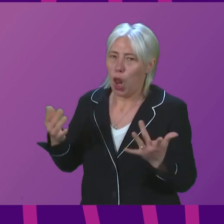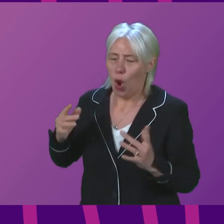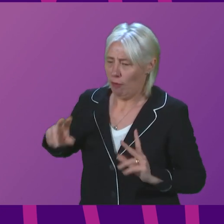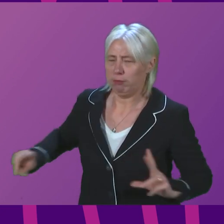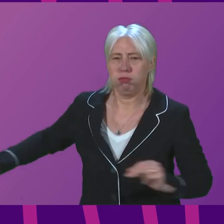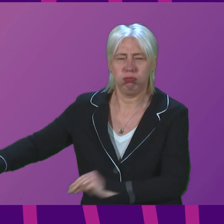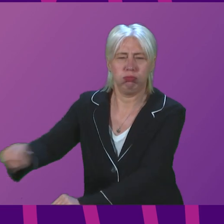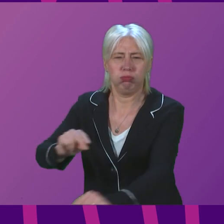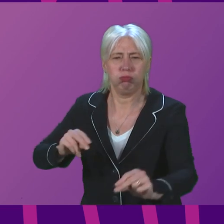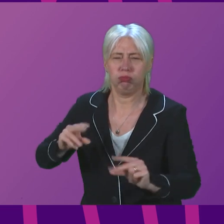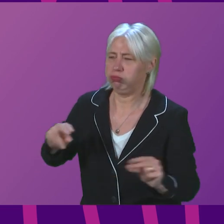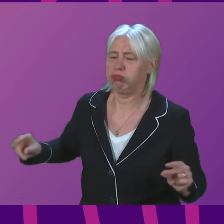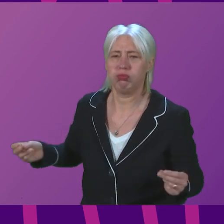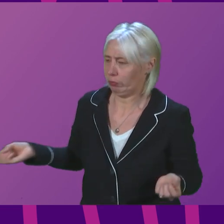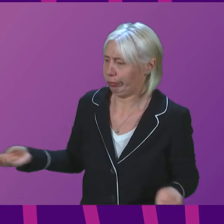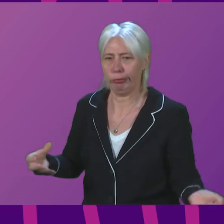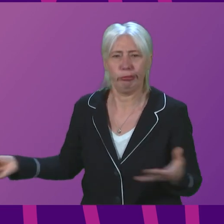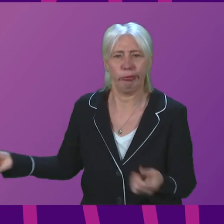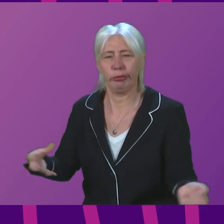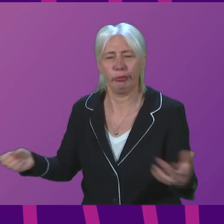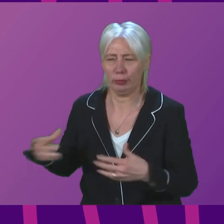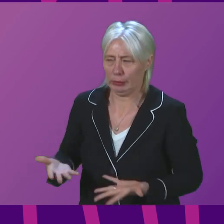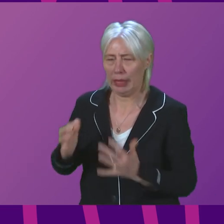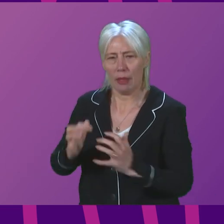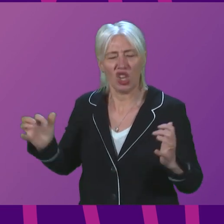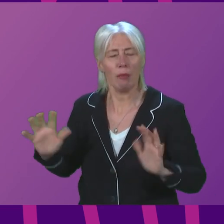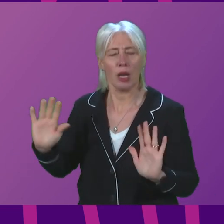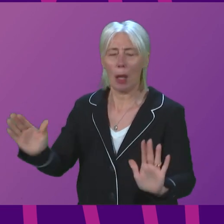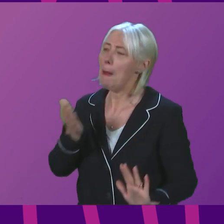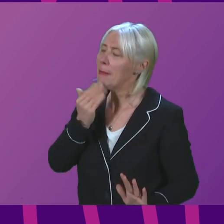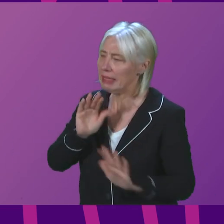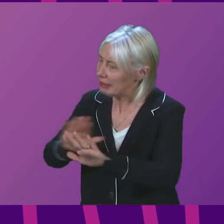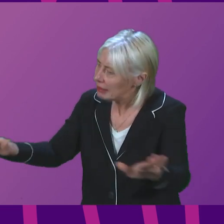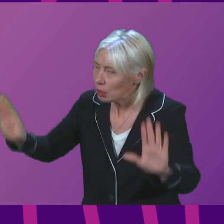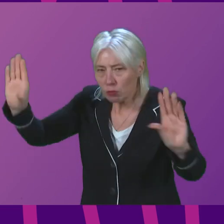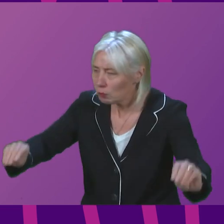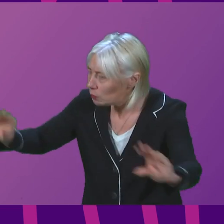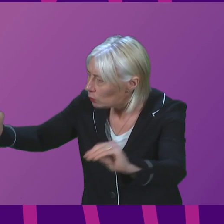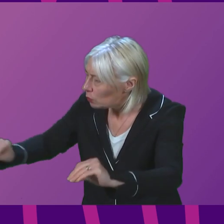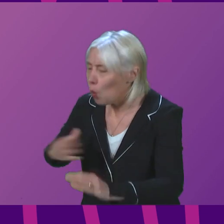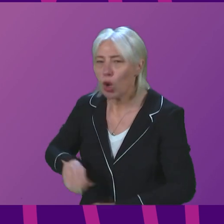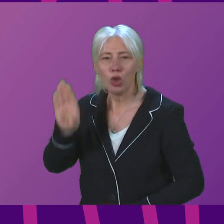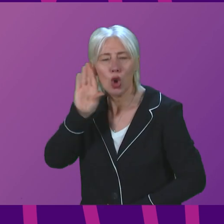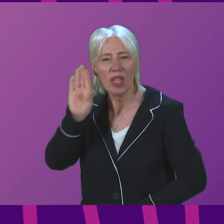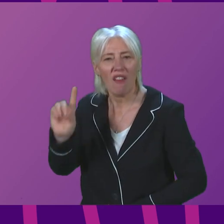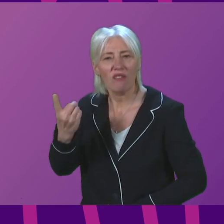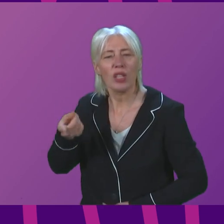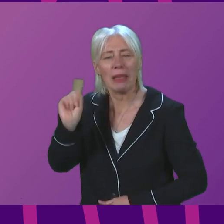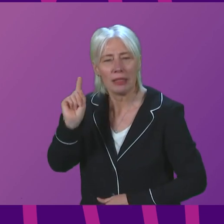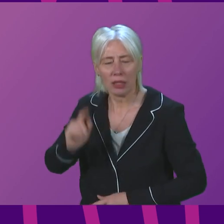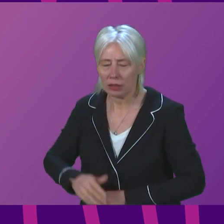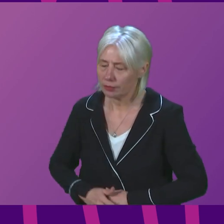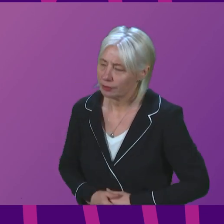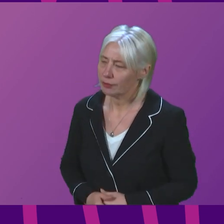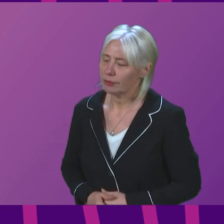contribution going on in the Chamber at the moment, and I'd be grateful if it could cease and we could hear the First Minister. Thank you. And